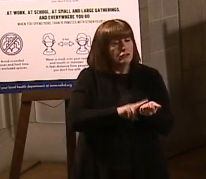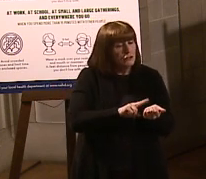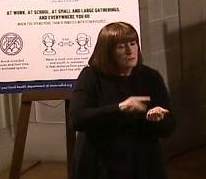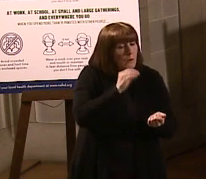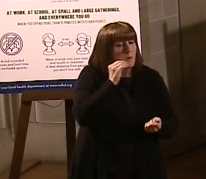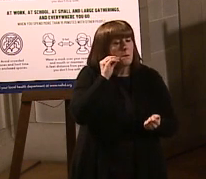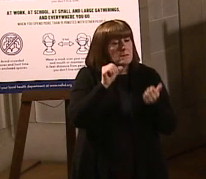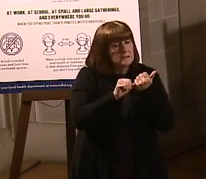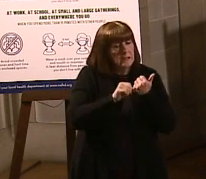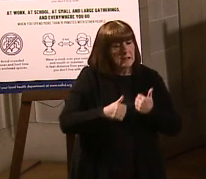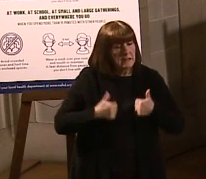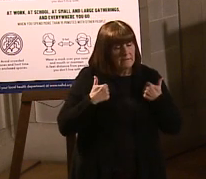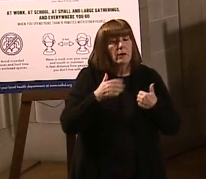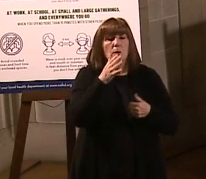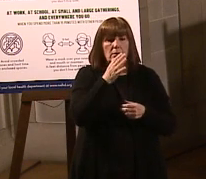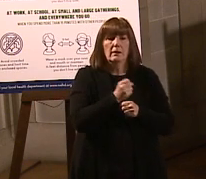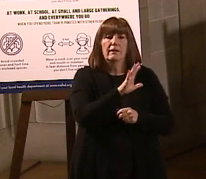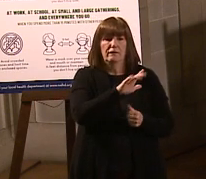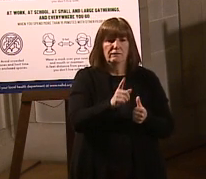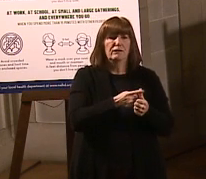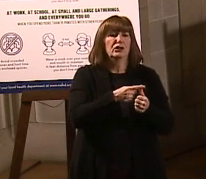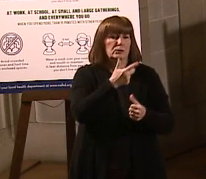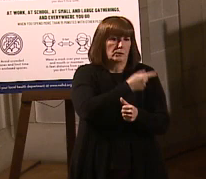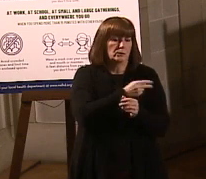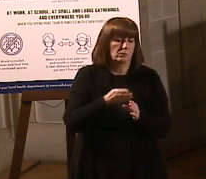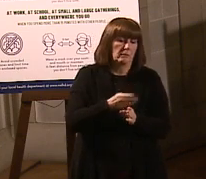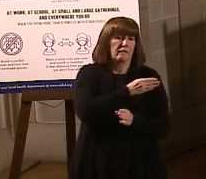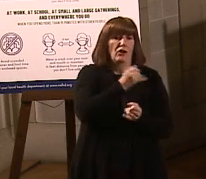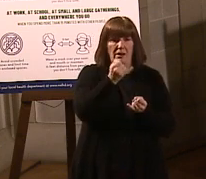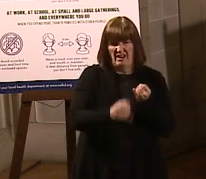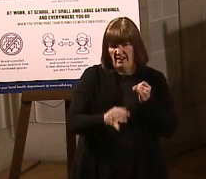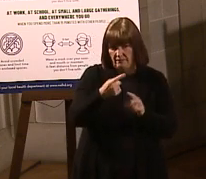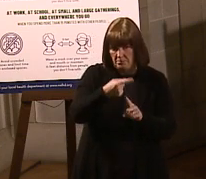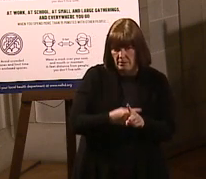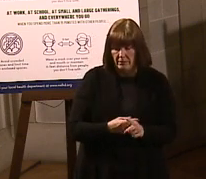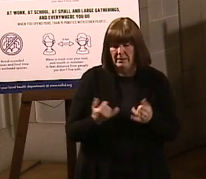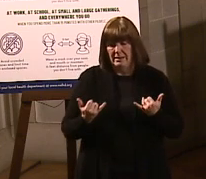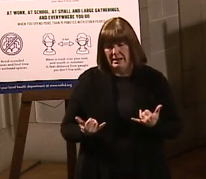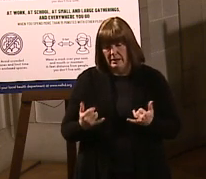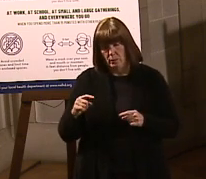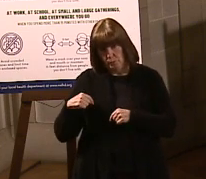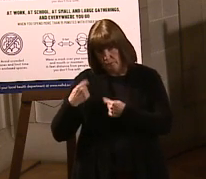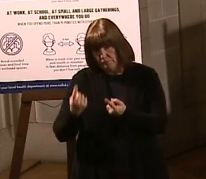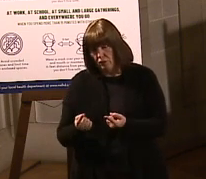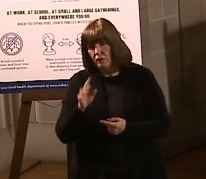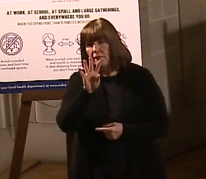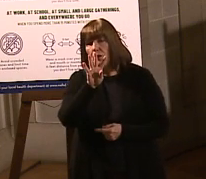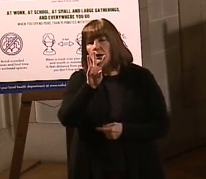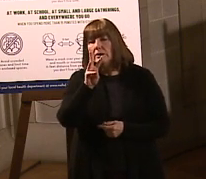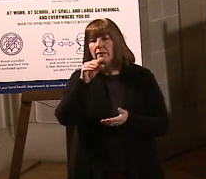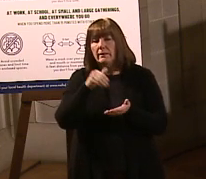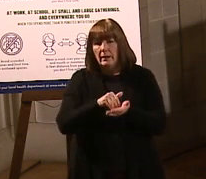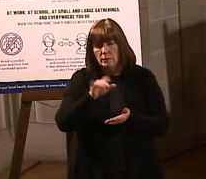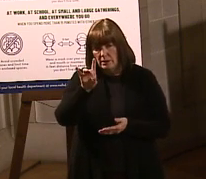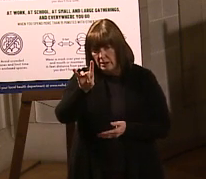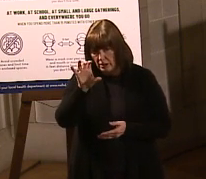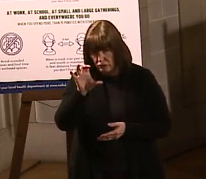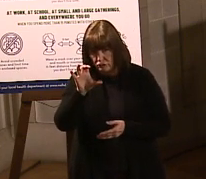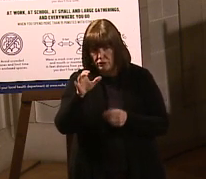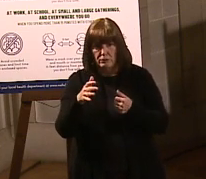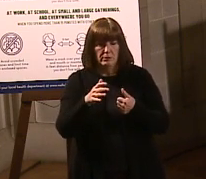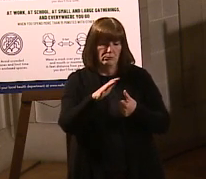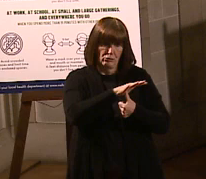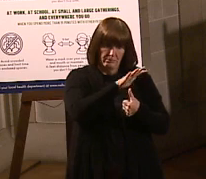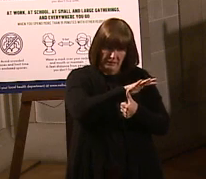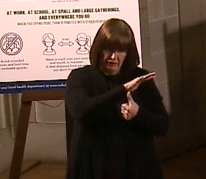prior to the end of the month. To date, have allocated 46,800 primary doses and 35